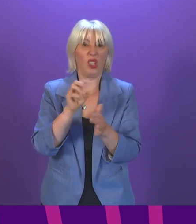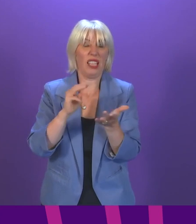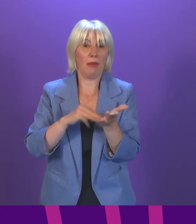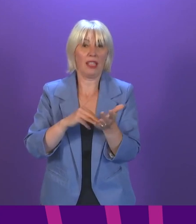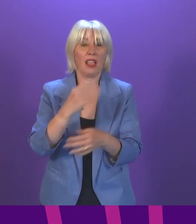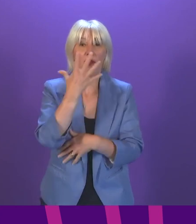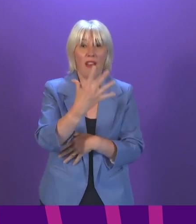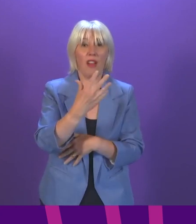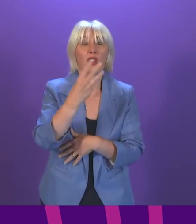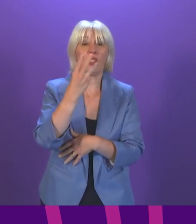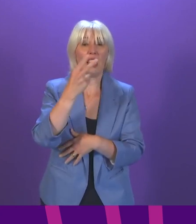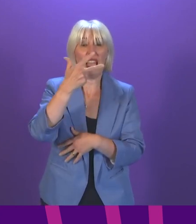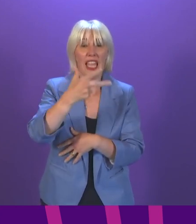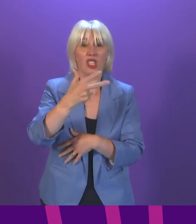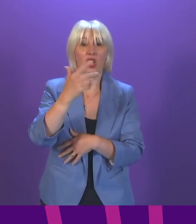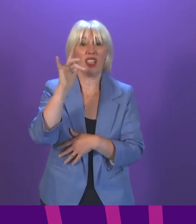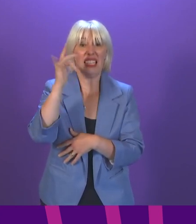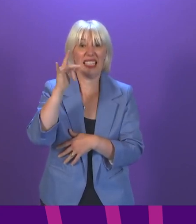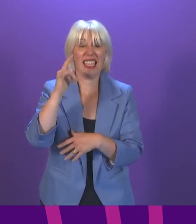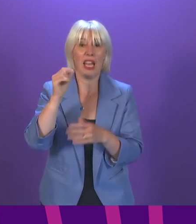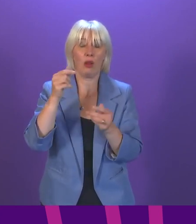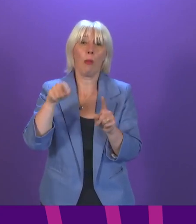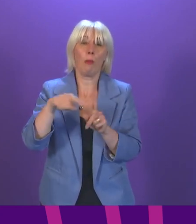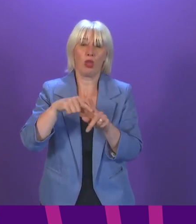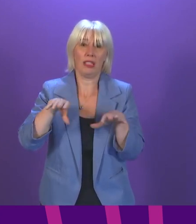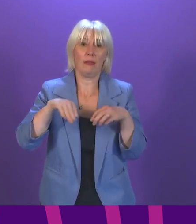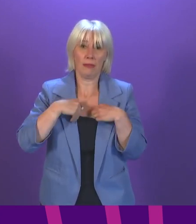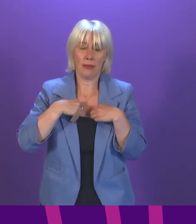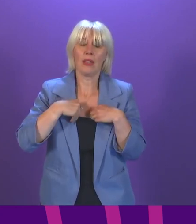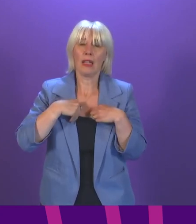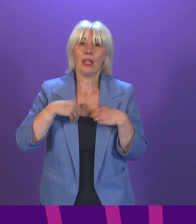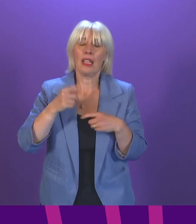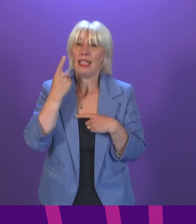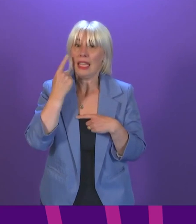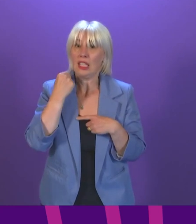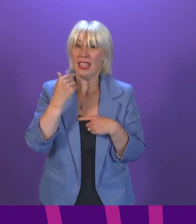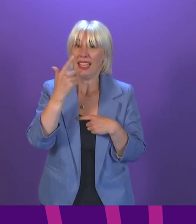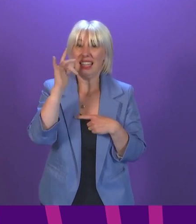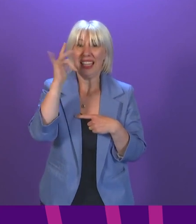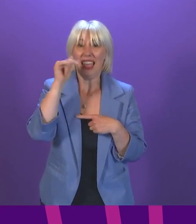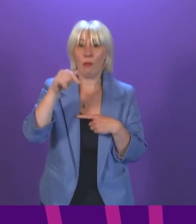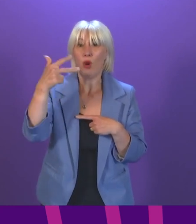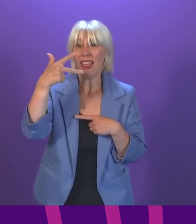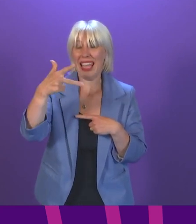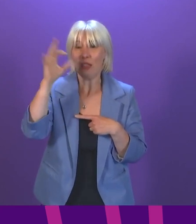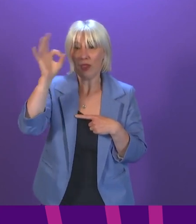5,810 positive cases were reported yesterday, 10.8% of all the tests that were carried out.